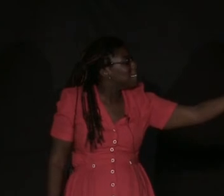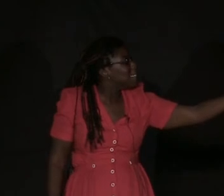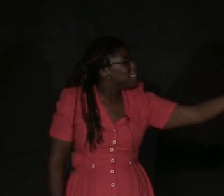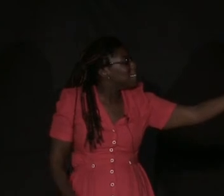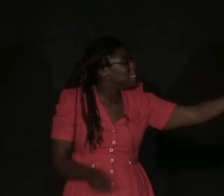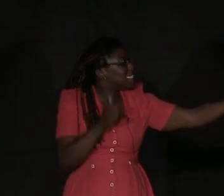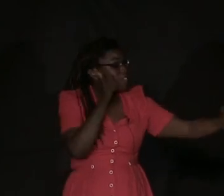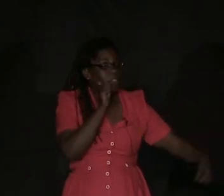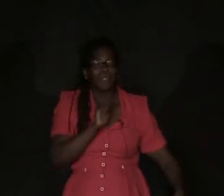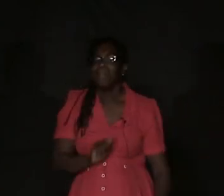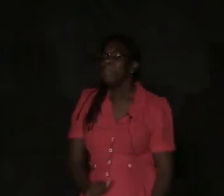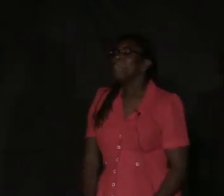The girl.